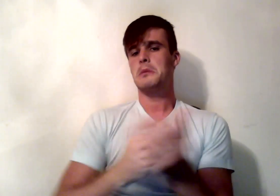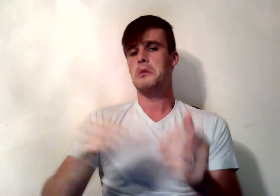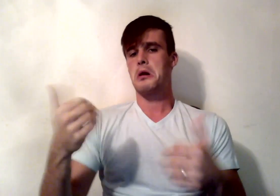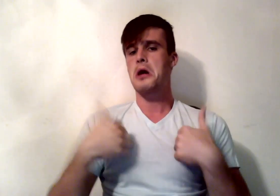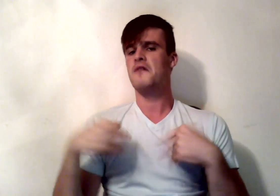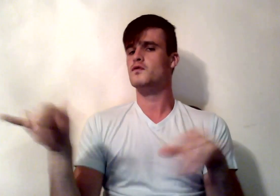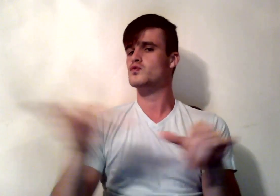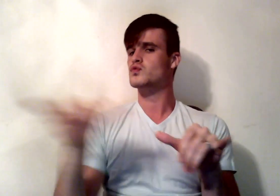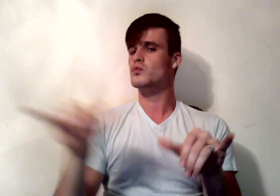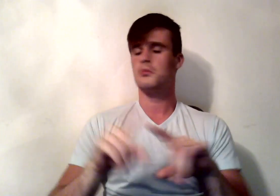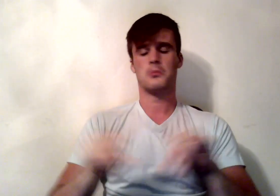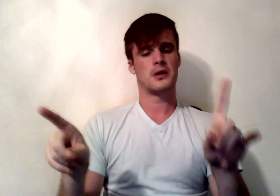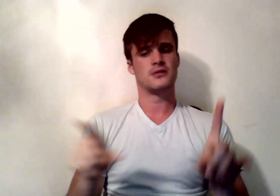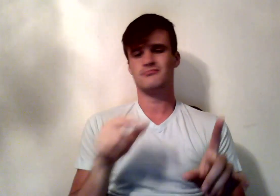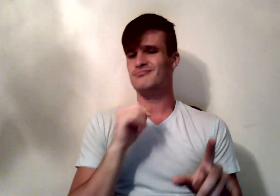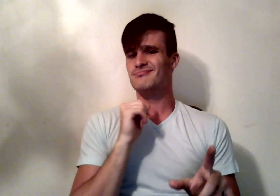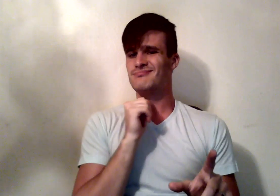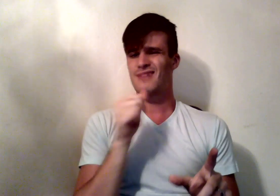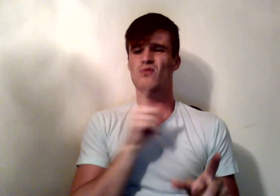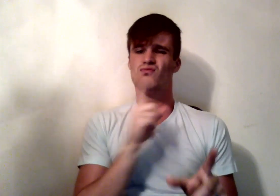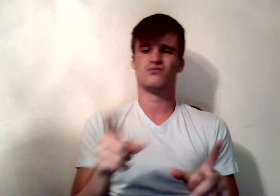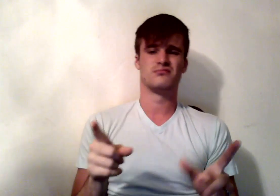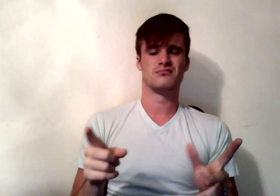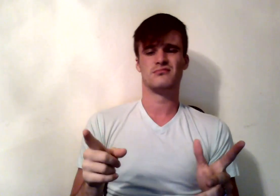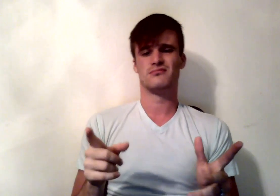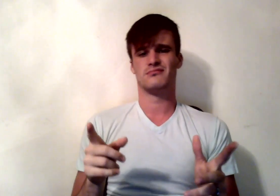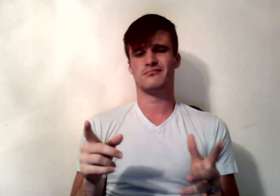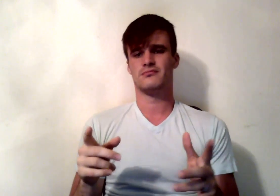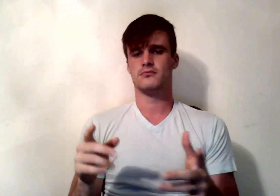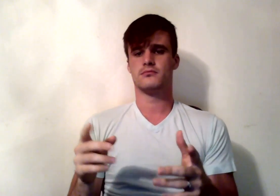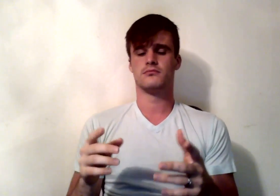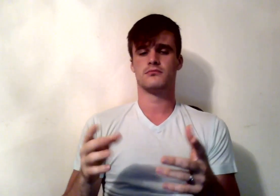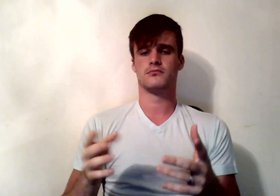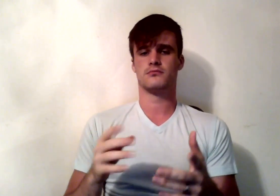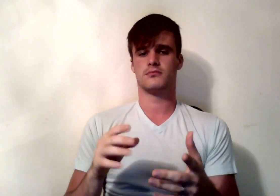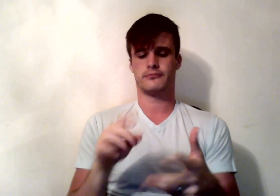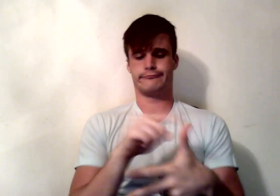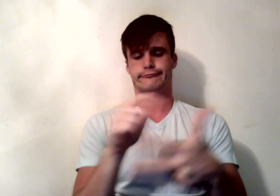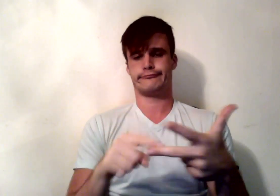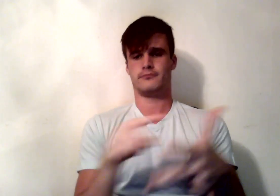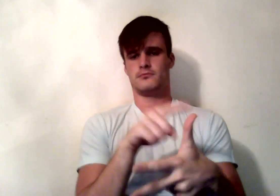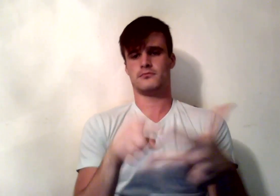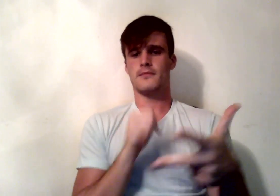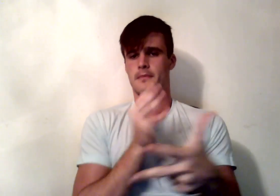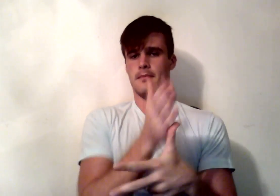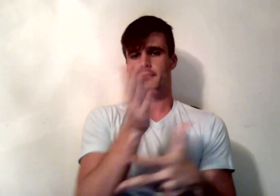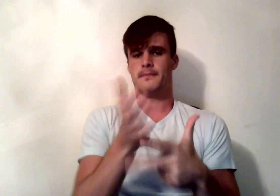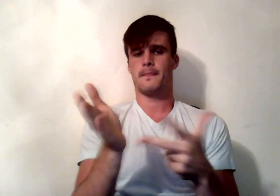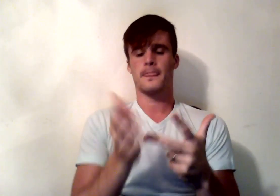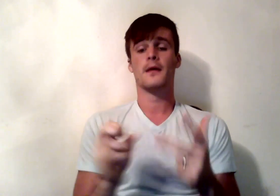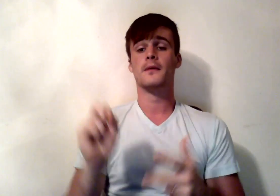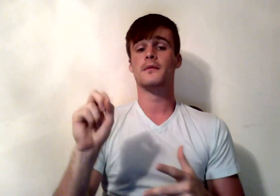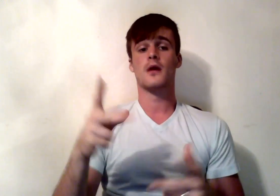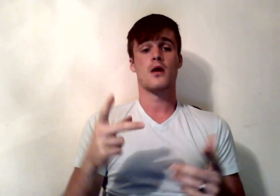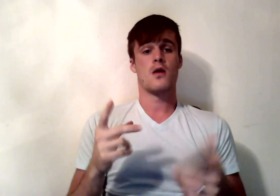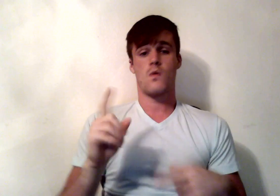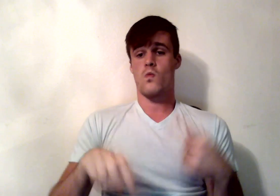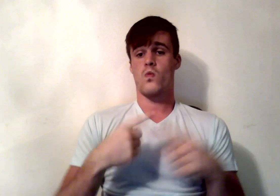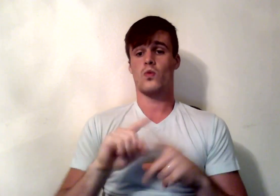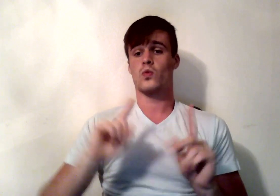I mentioned that calories are units of energy. When you read a food label in the grocery store, you notice that calories are listed